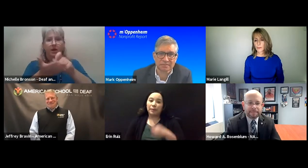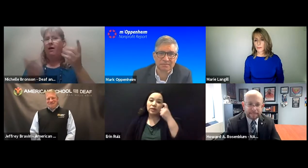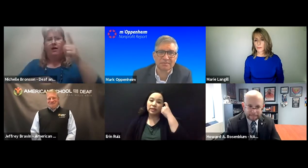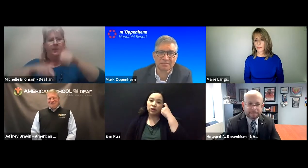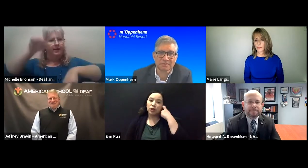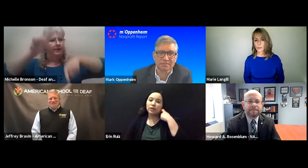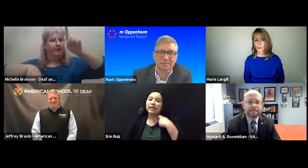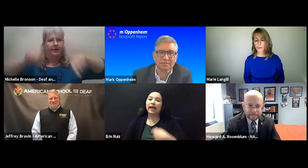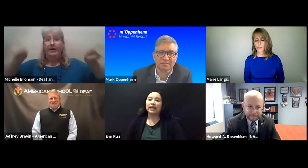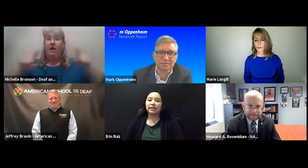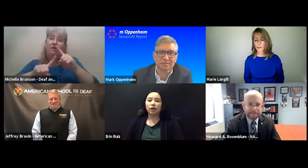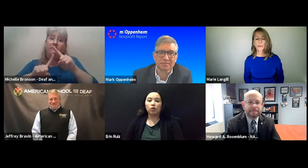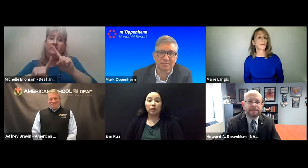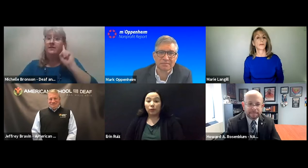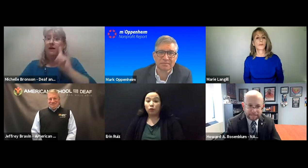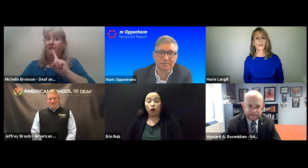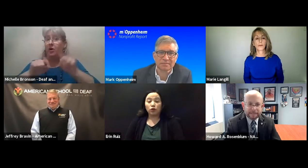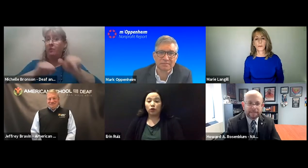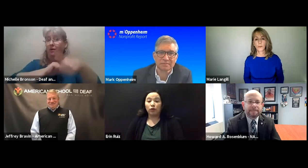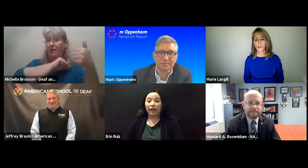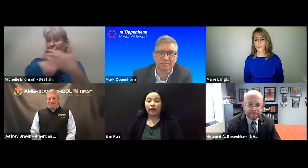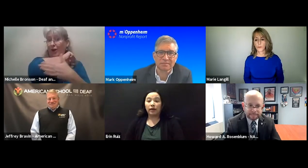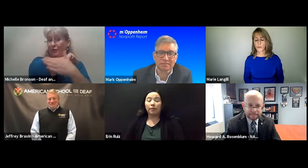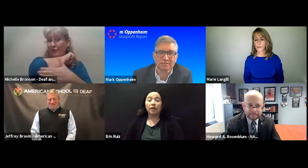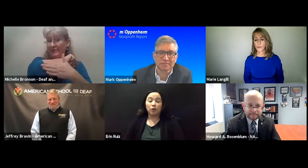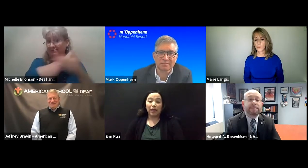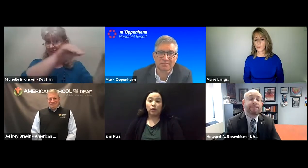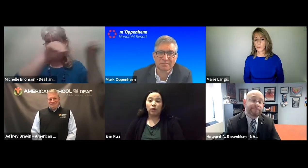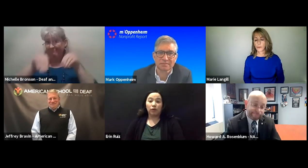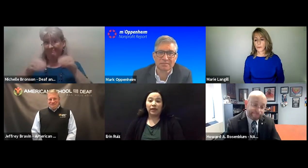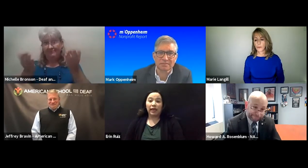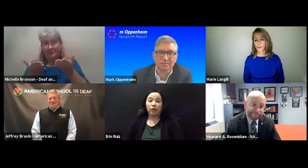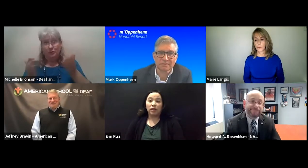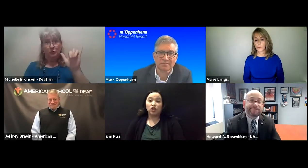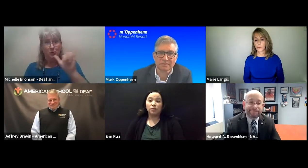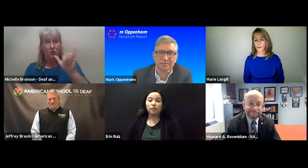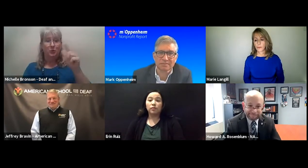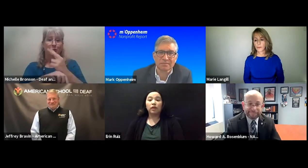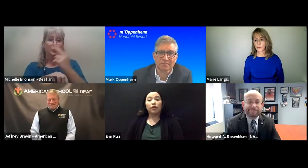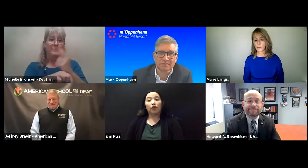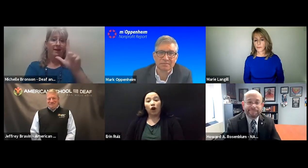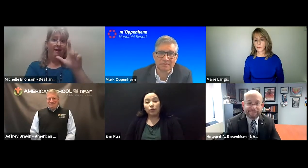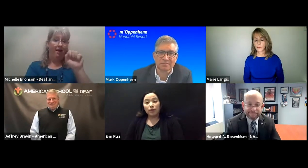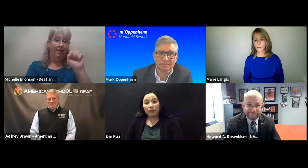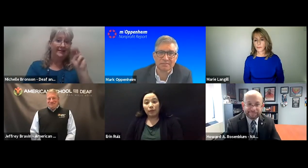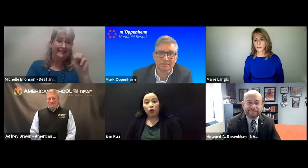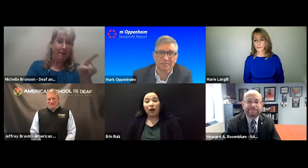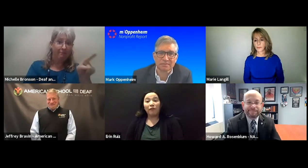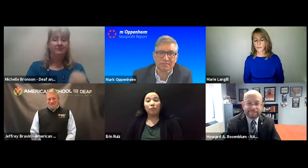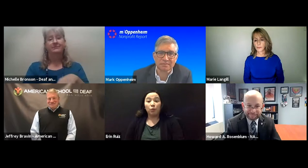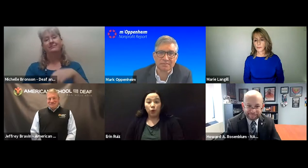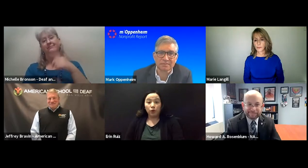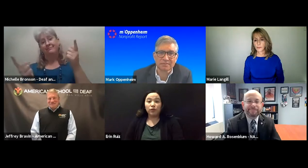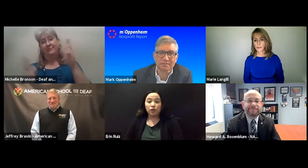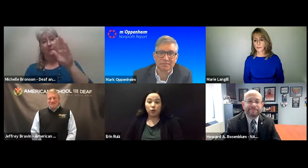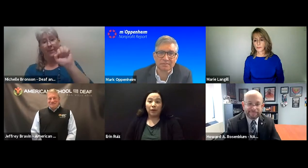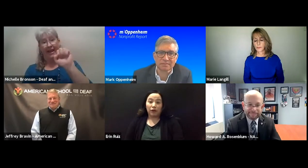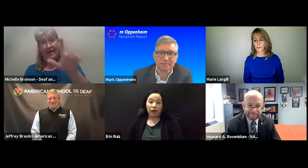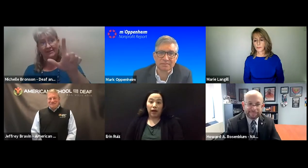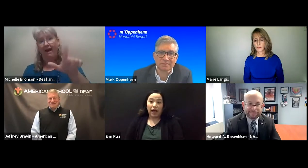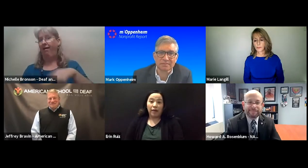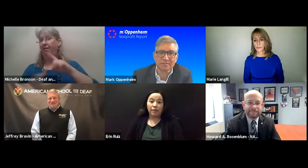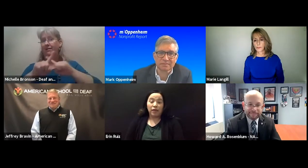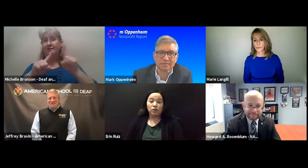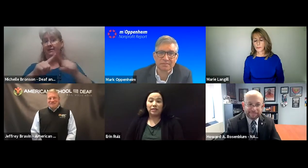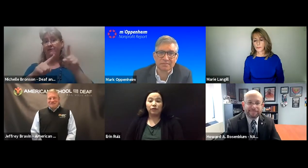outdated, but people still use it. And so some people also write, communicate with written language. There are also some people who have moved to